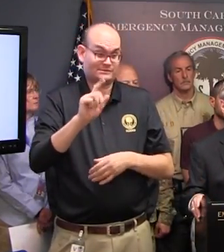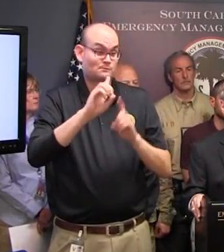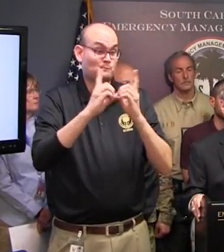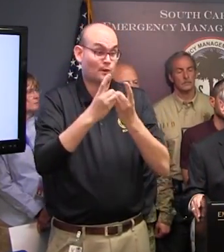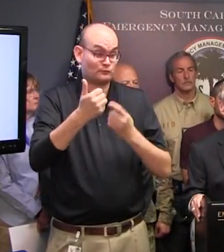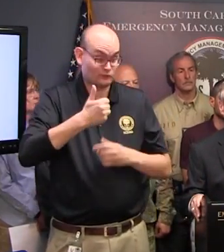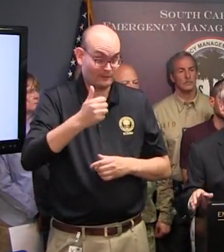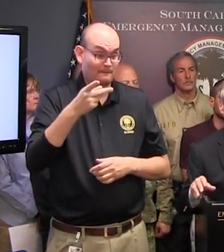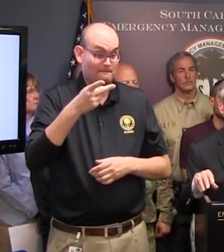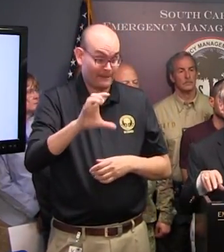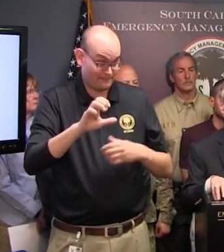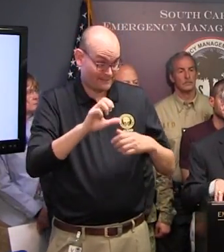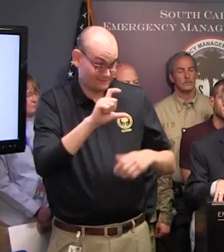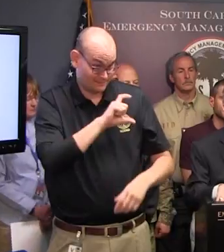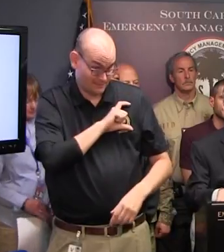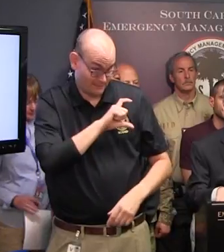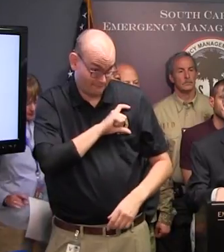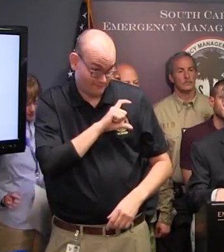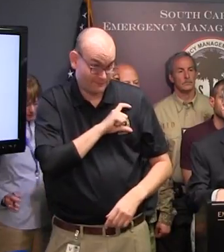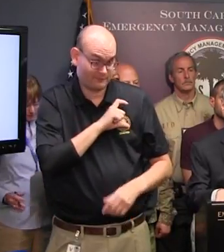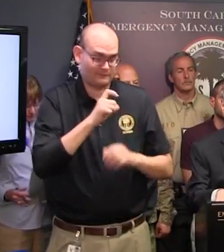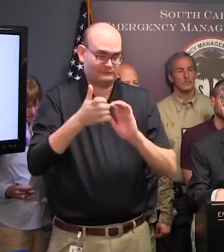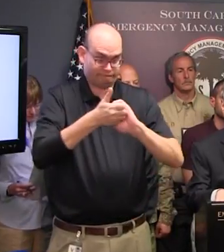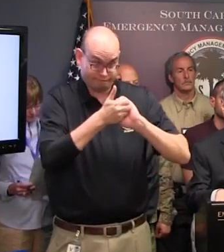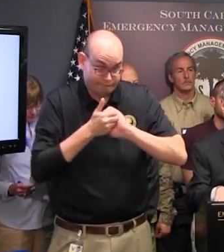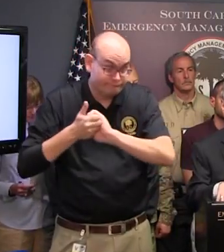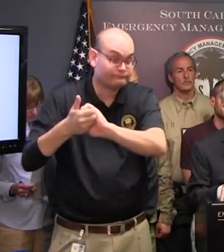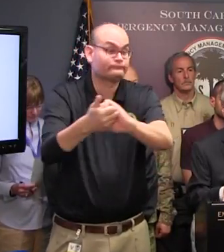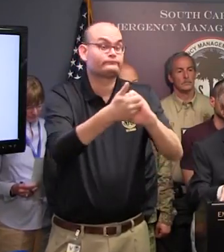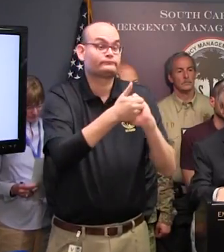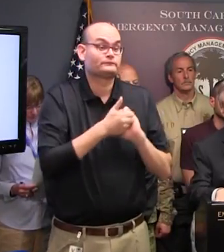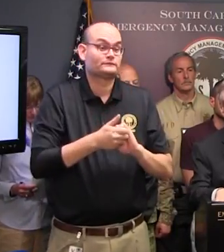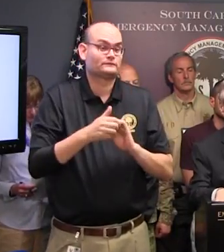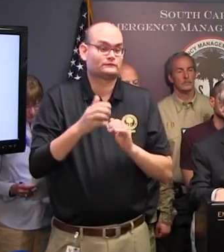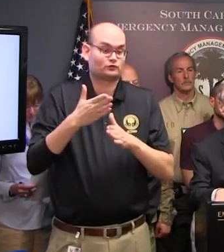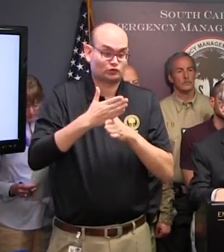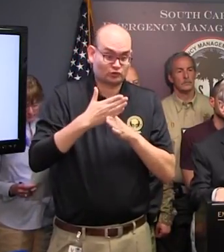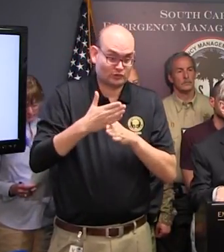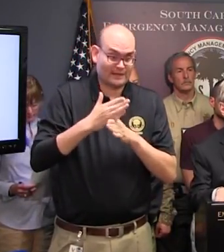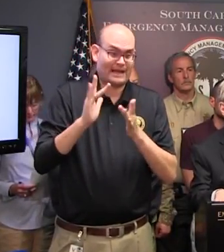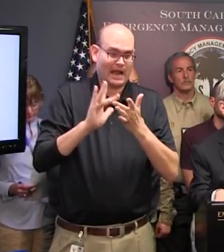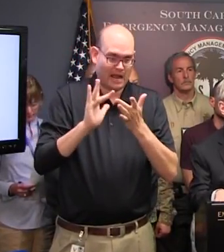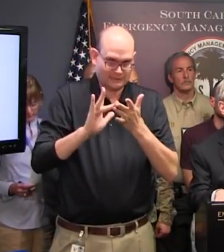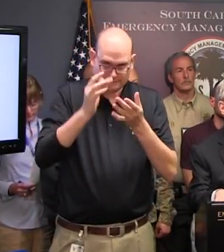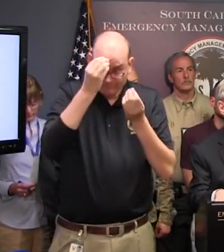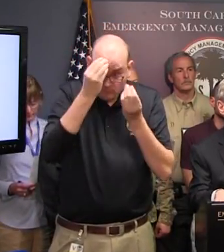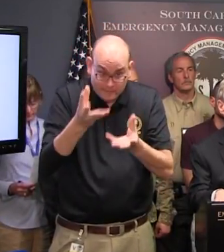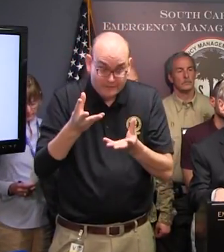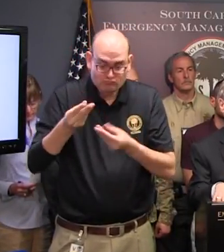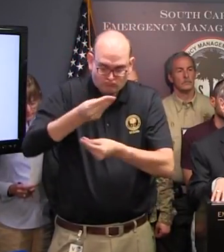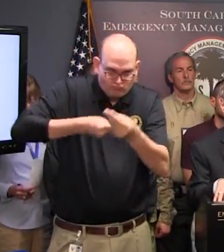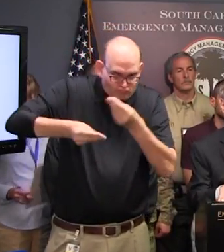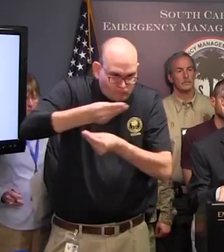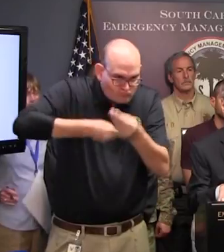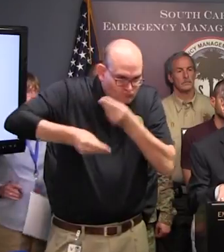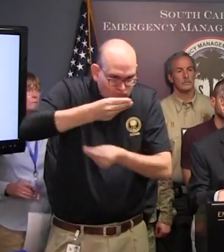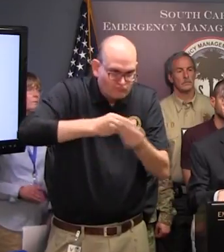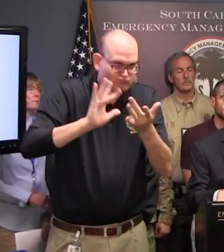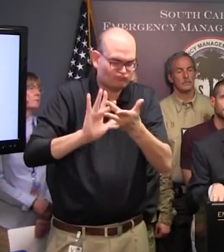issue, they can contact, and they got our contact number. We reached out to the marketers. They got our contact number.